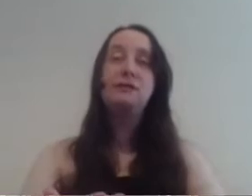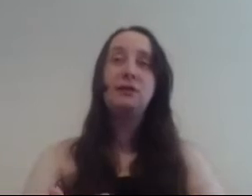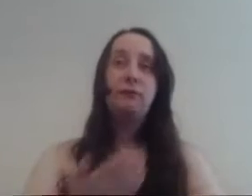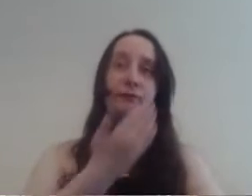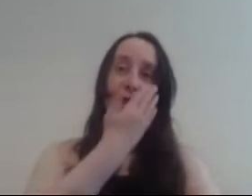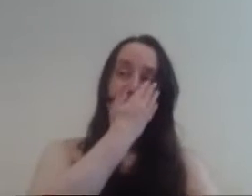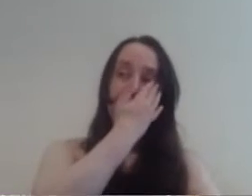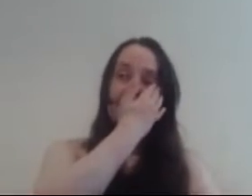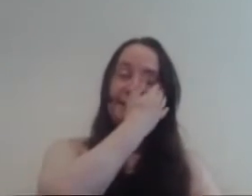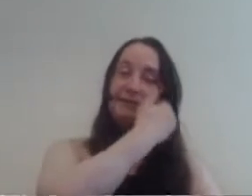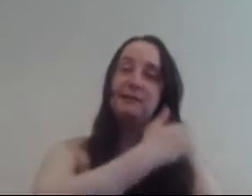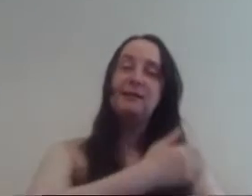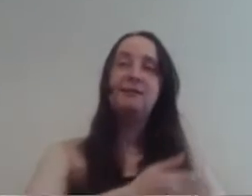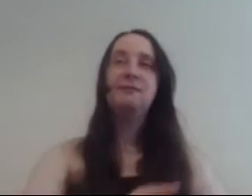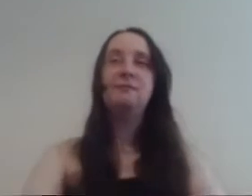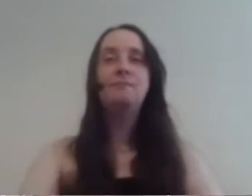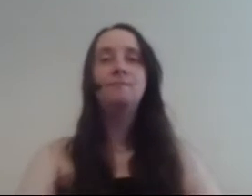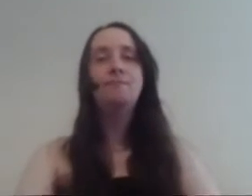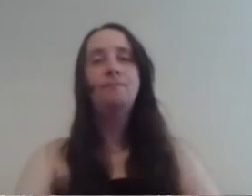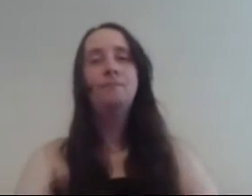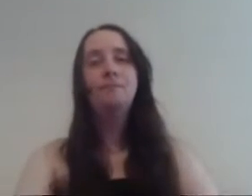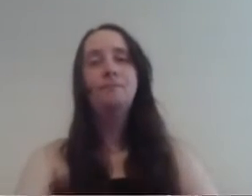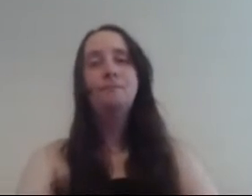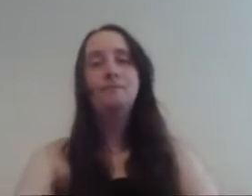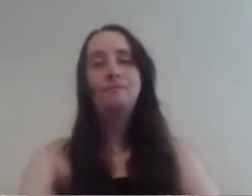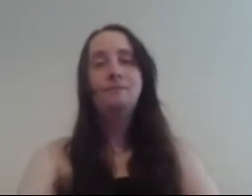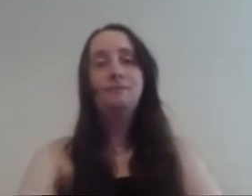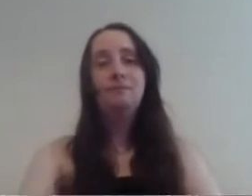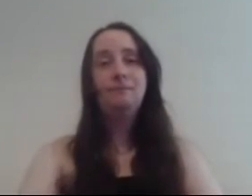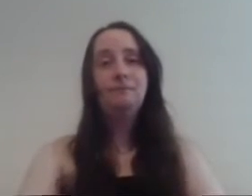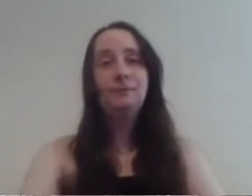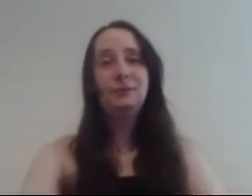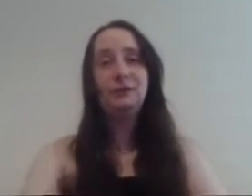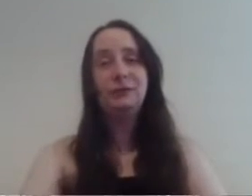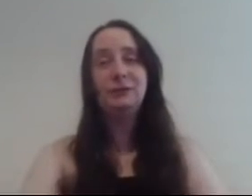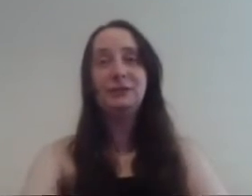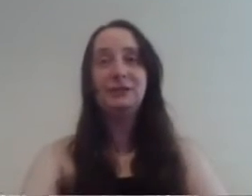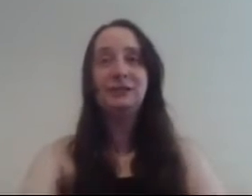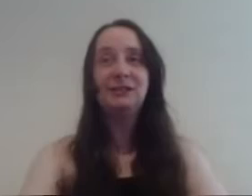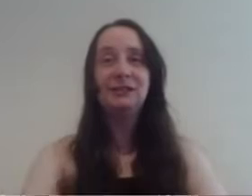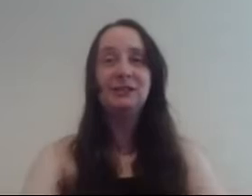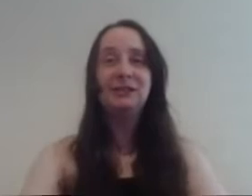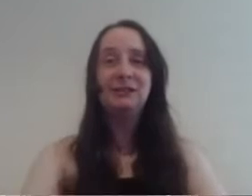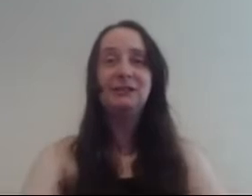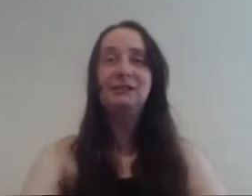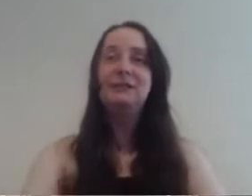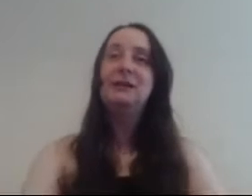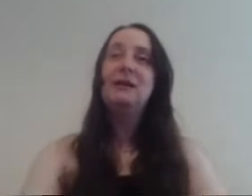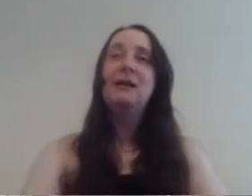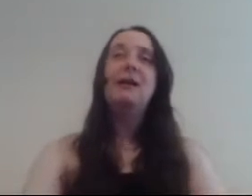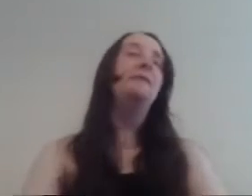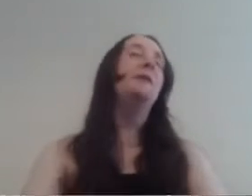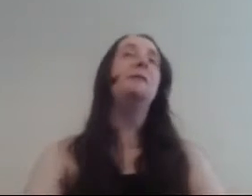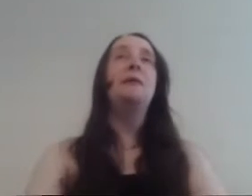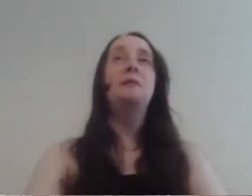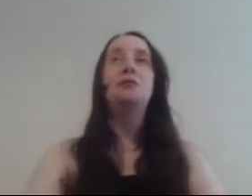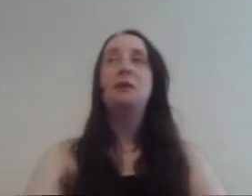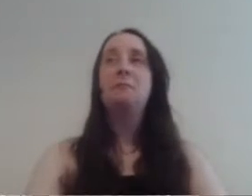himself so he doesn't get sick so uh and then we saw like